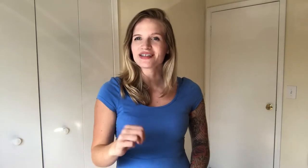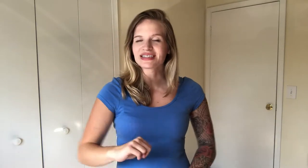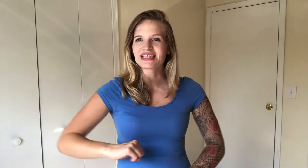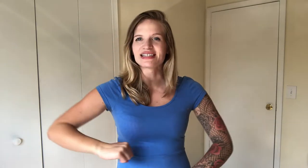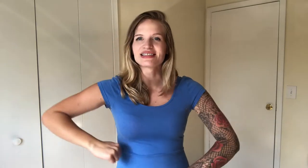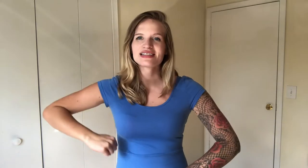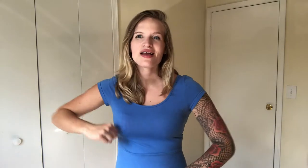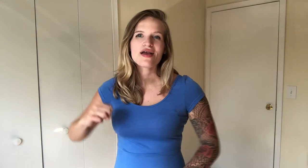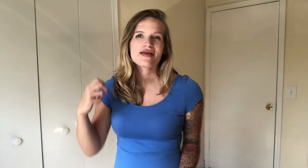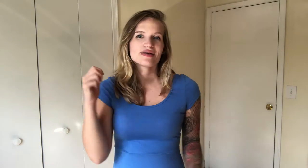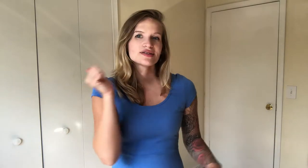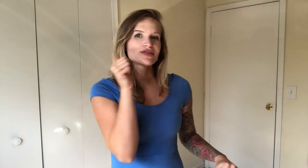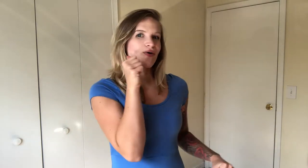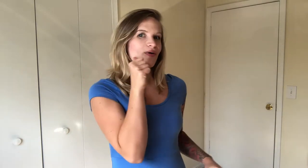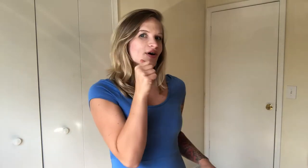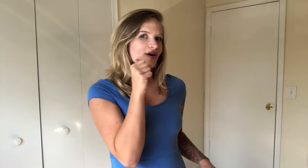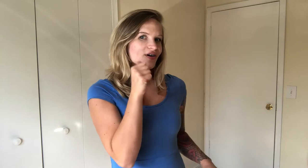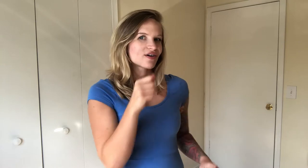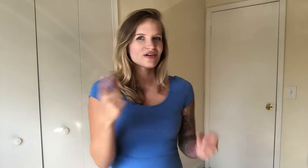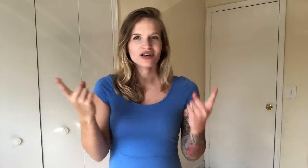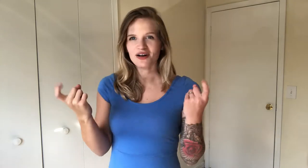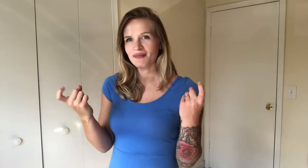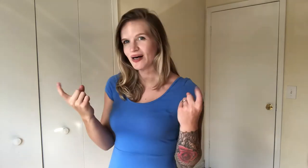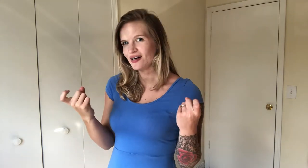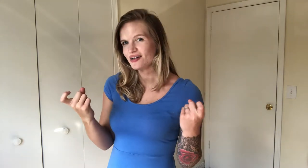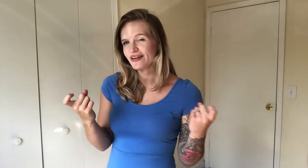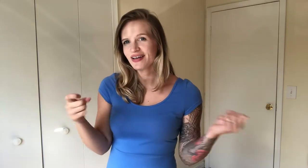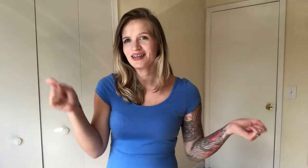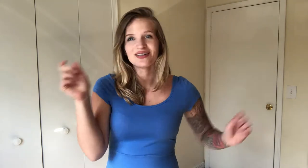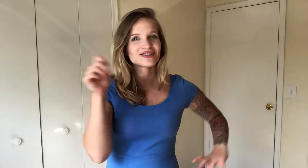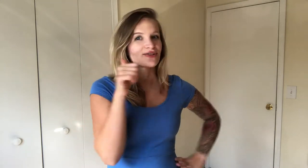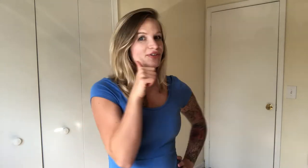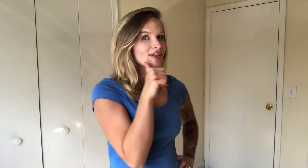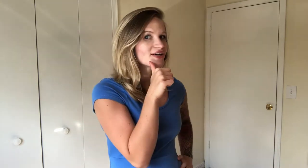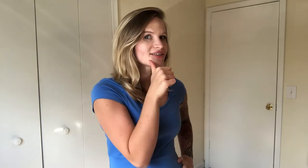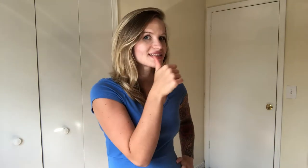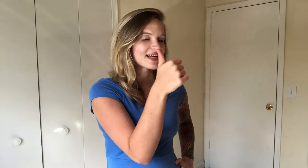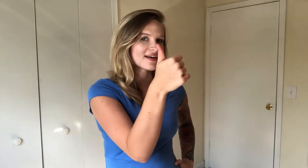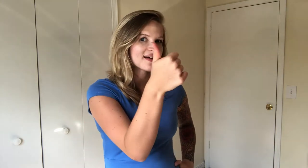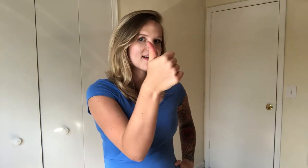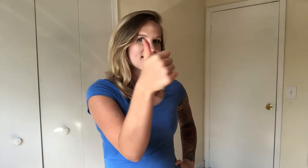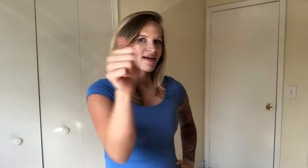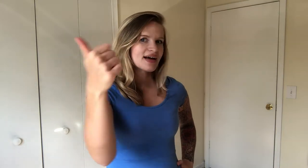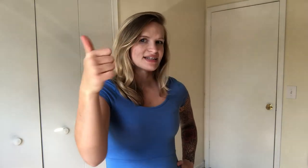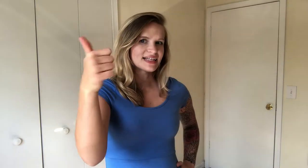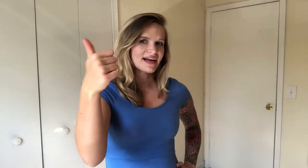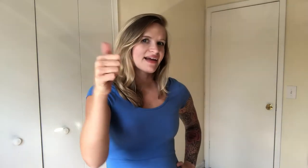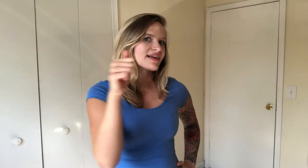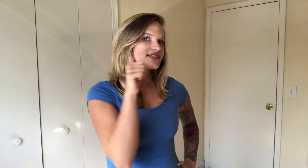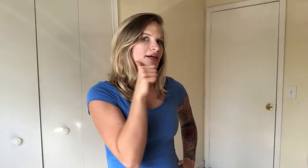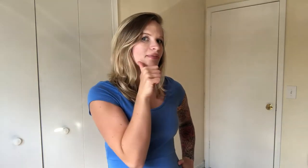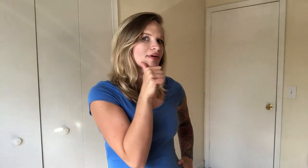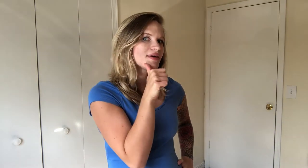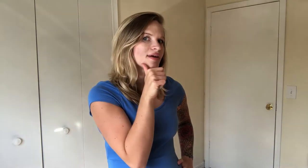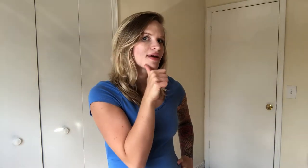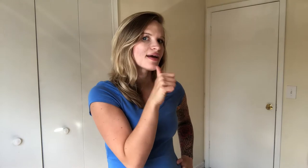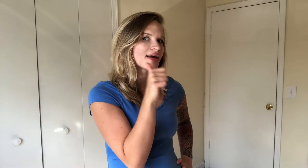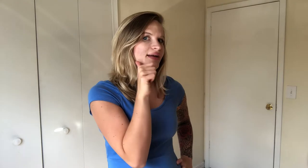is. So girl. Come on. So for girl. It's like a 10 hand shape. And